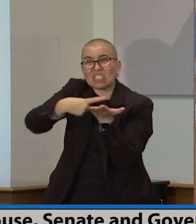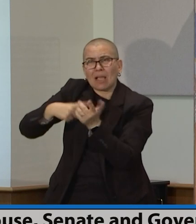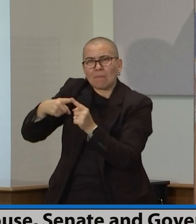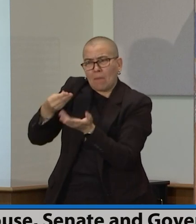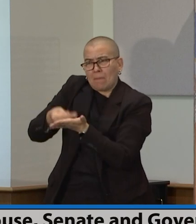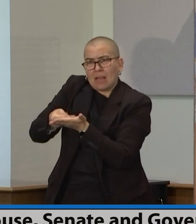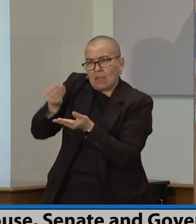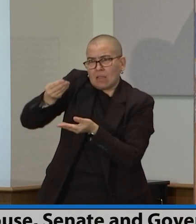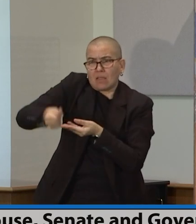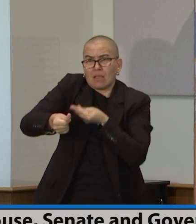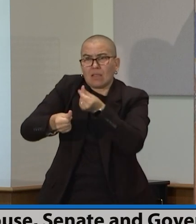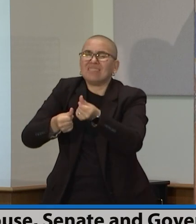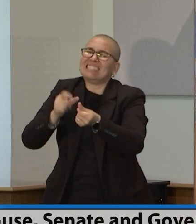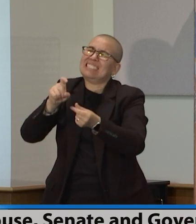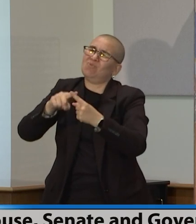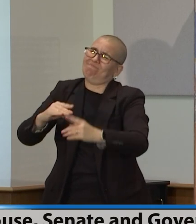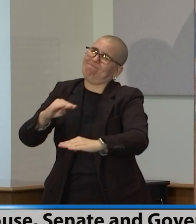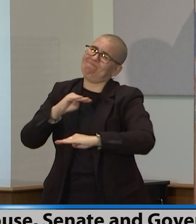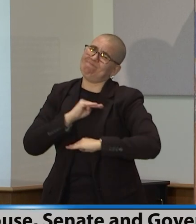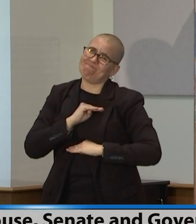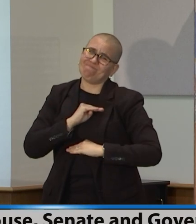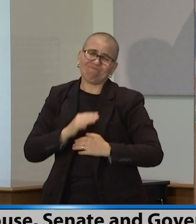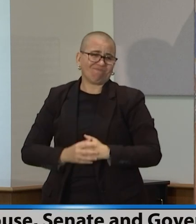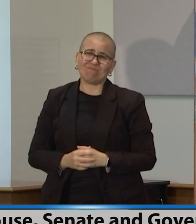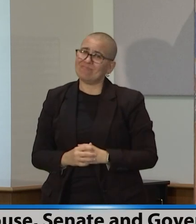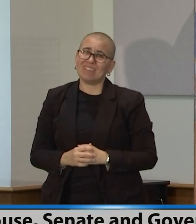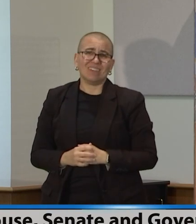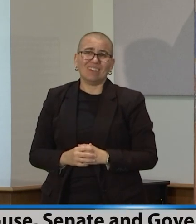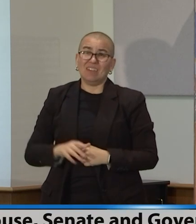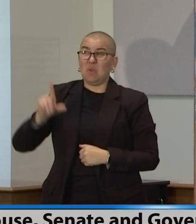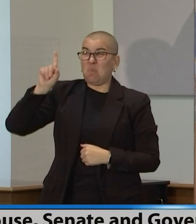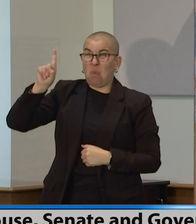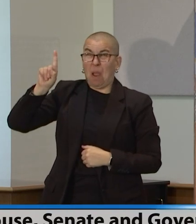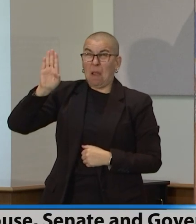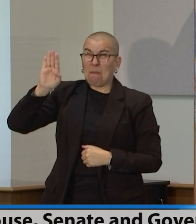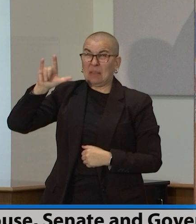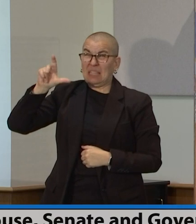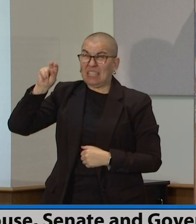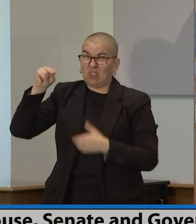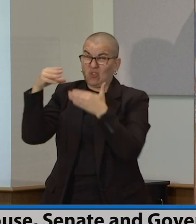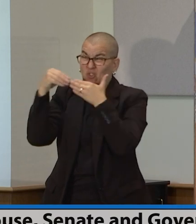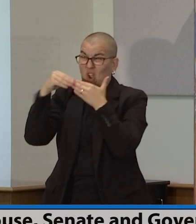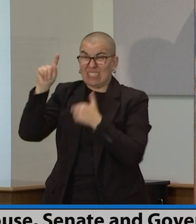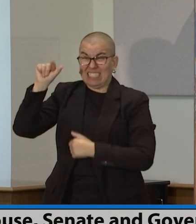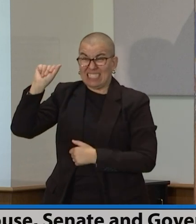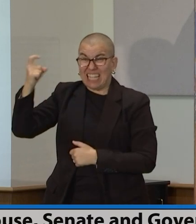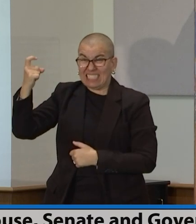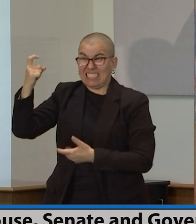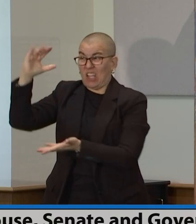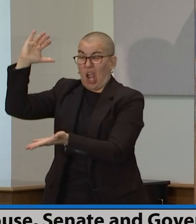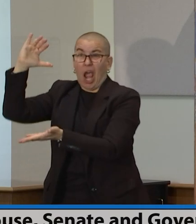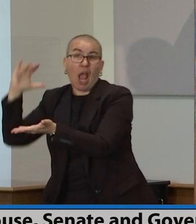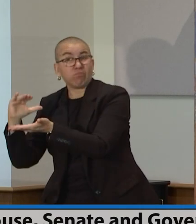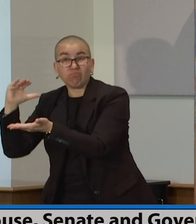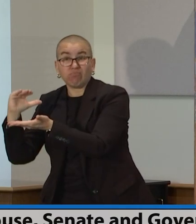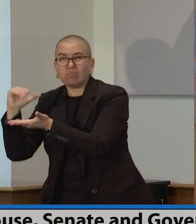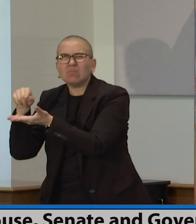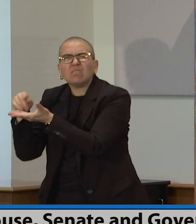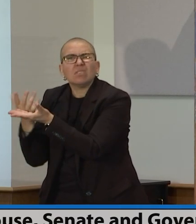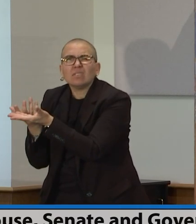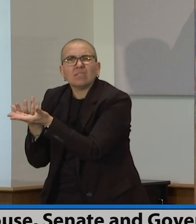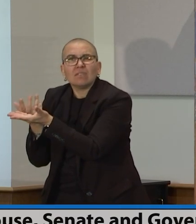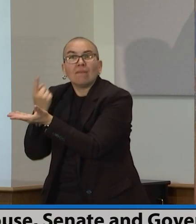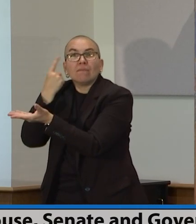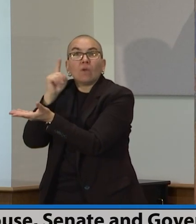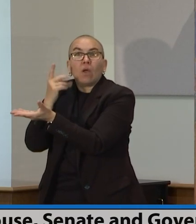about a billion dollars of tax relief, and everything from paycheck protection. That was those loans that were